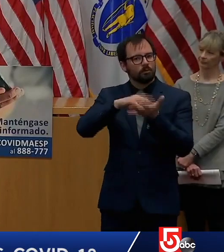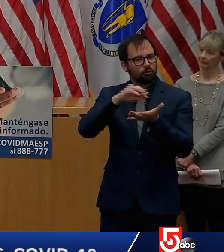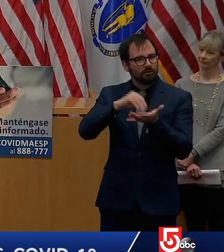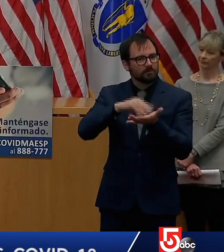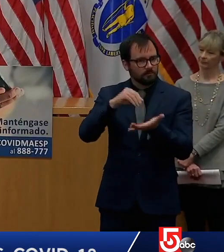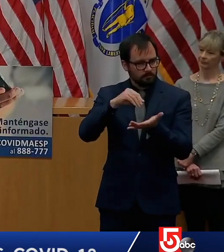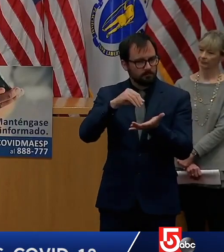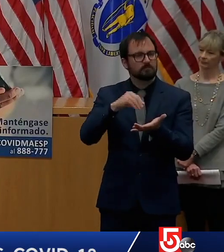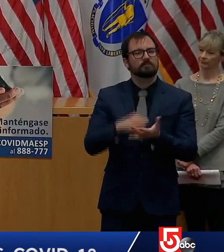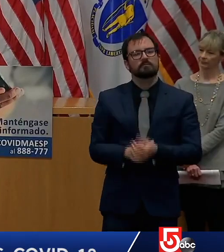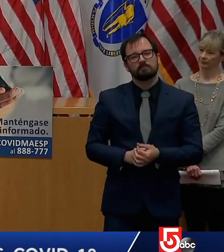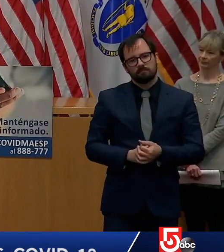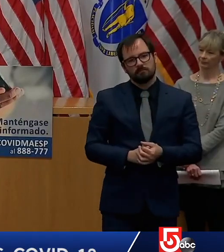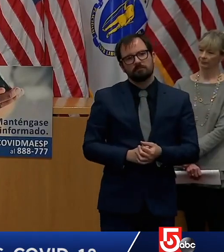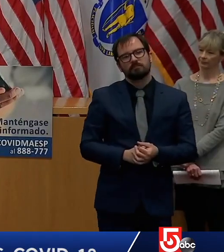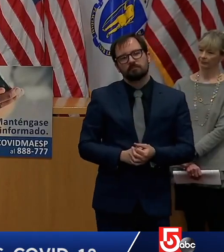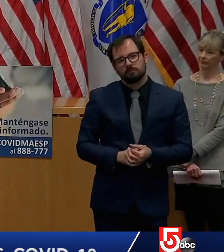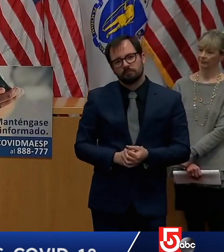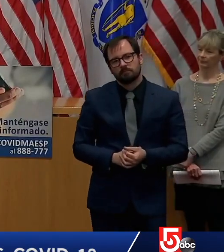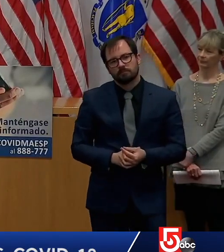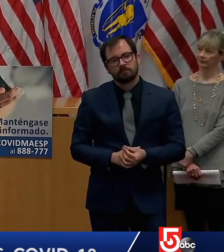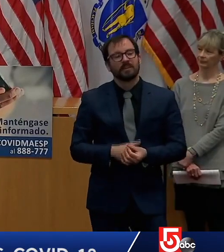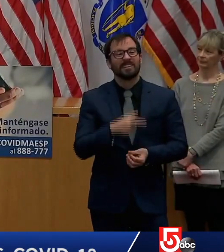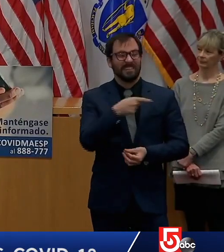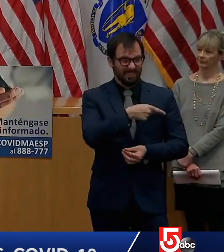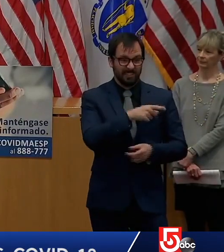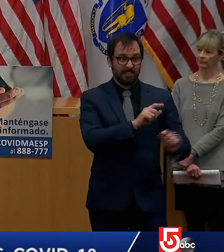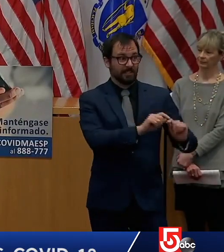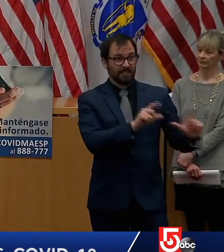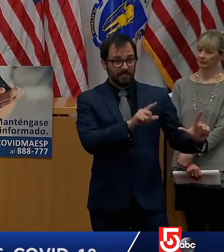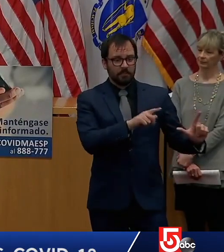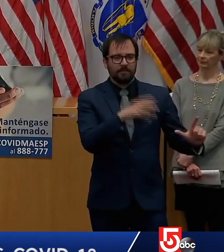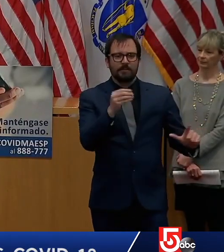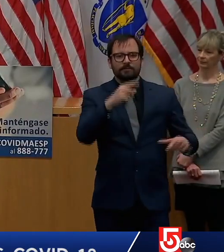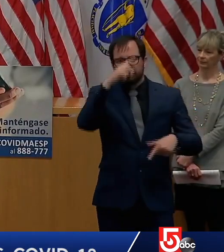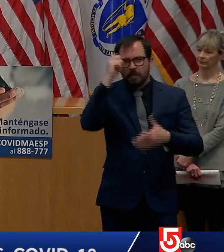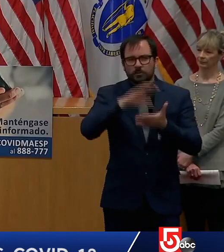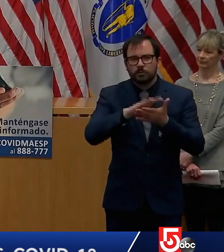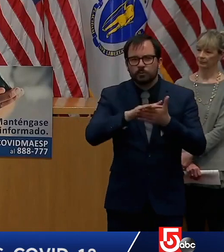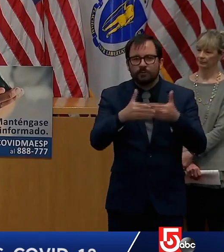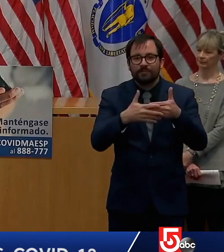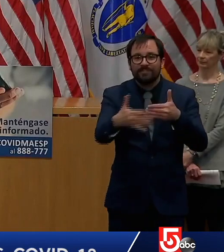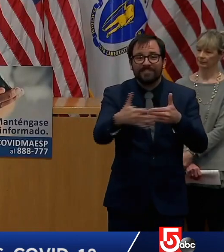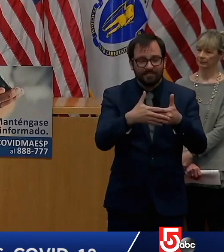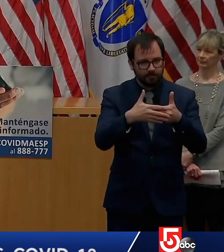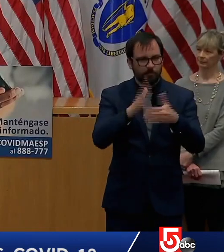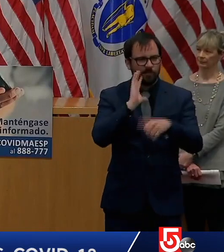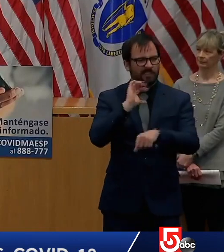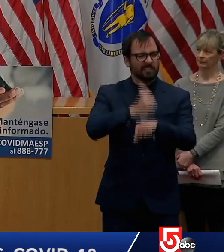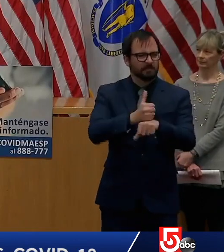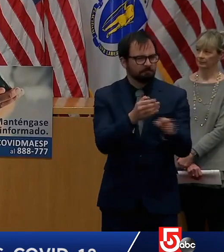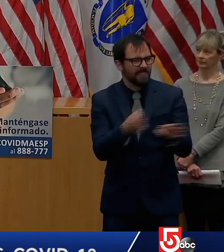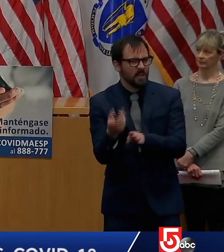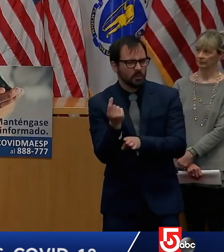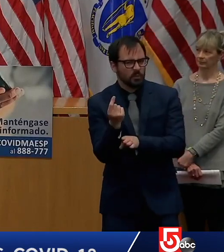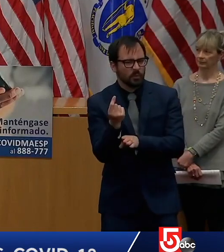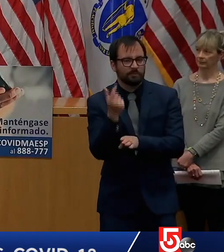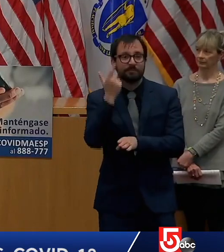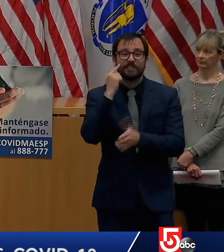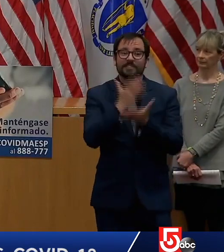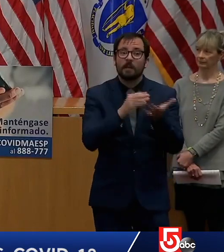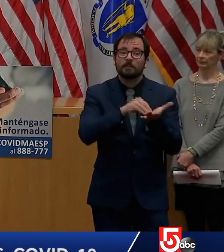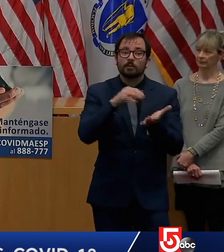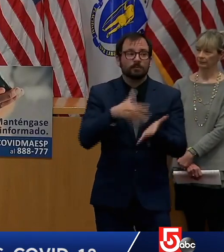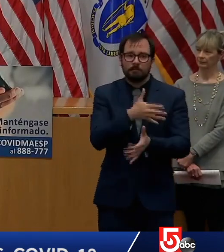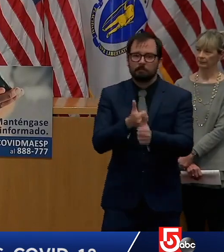at risk of falling behind grade level to ensure a strong start for all students in the fall in the immediate